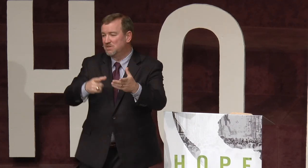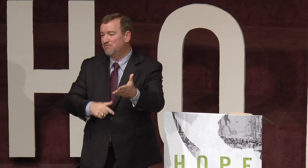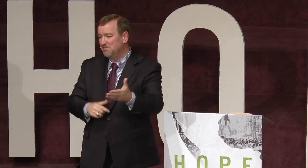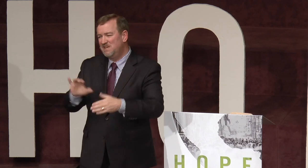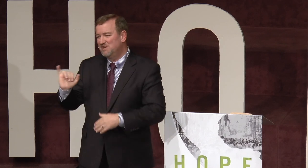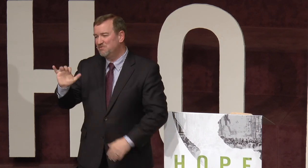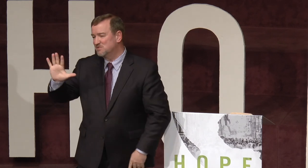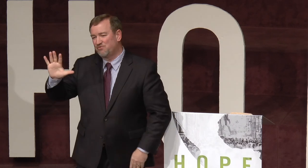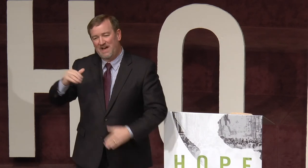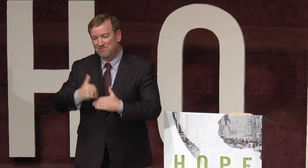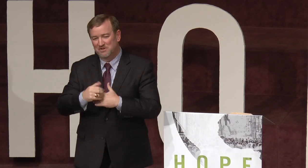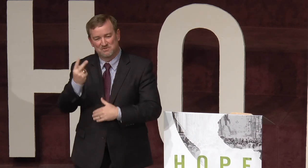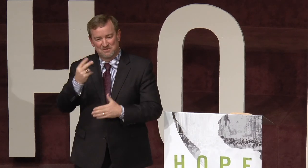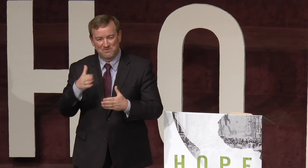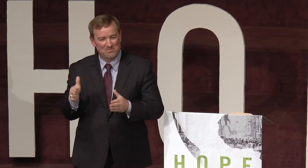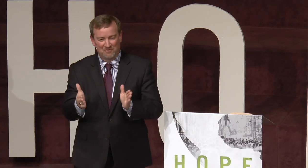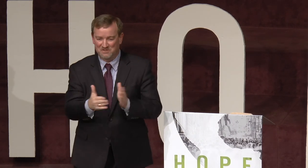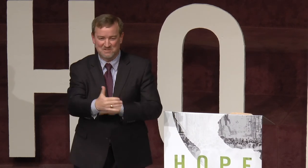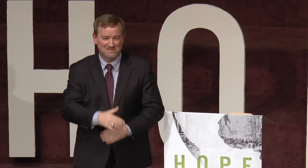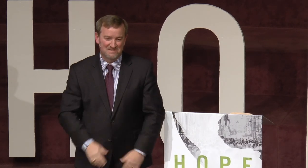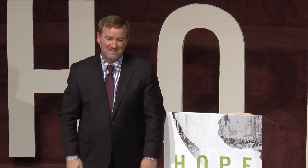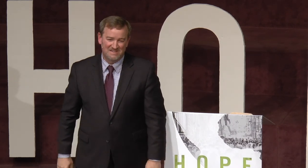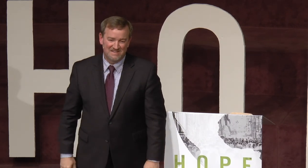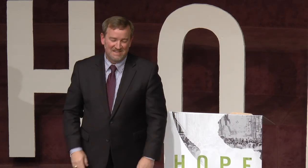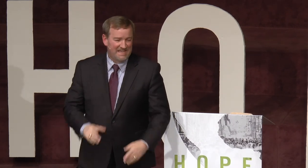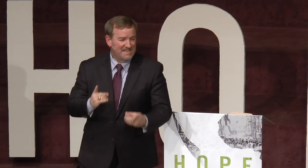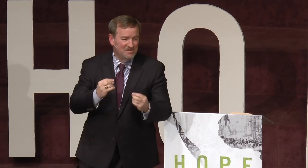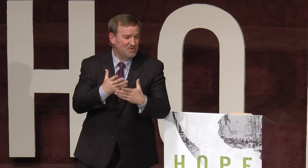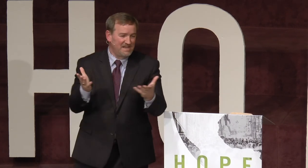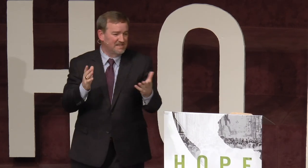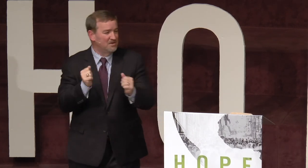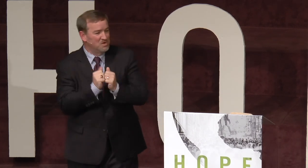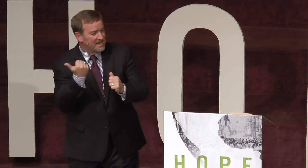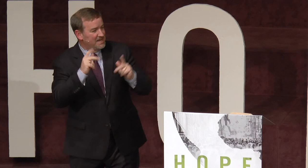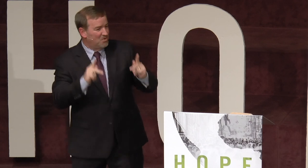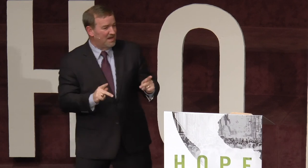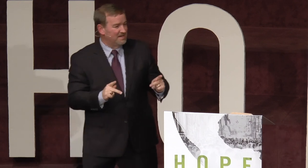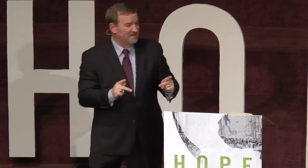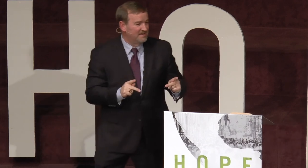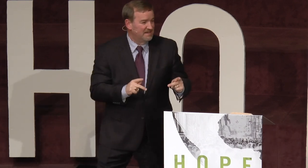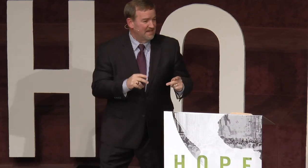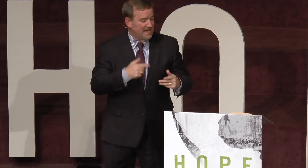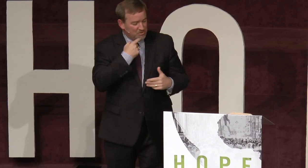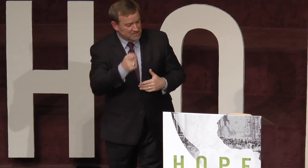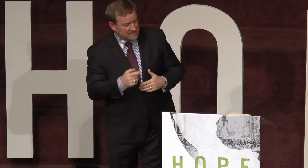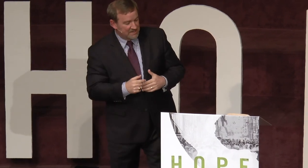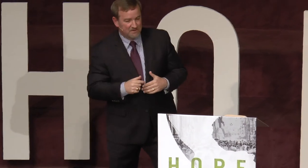give him, even if it's just five loaves and two small fishes. He can do anything with anyone. And I want to just tell you,